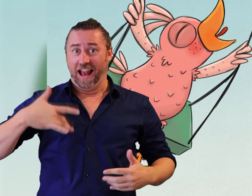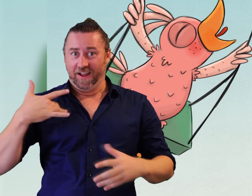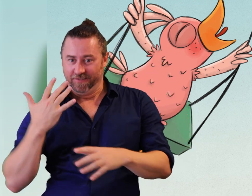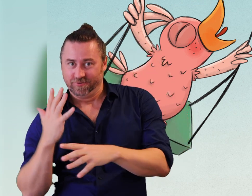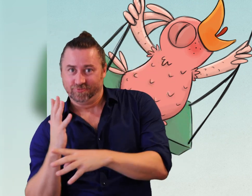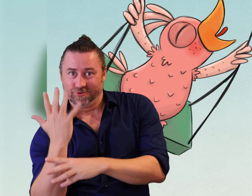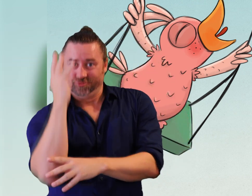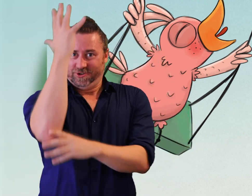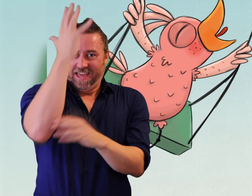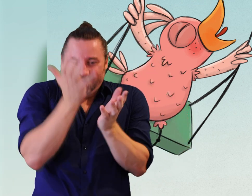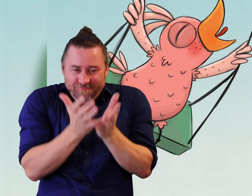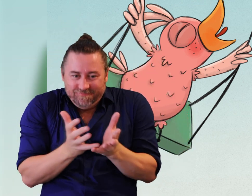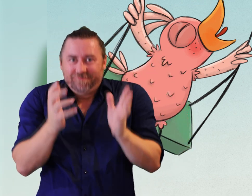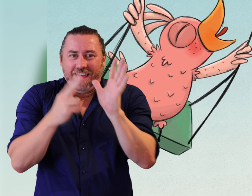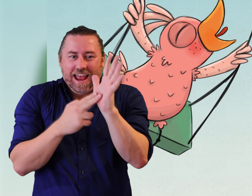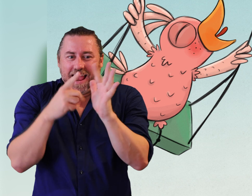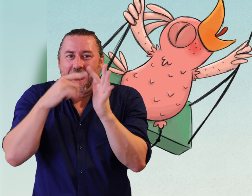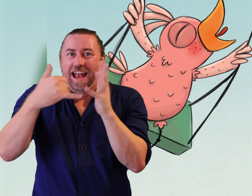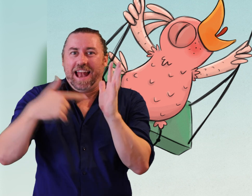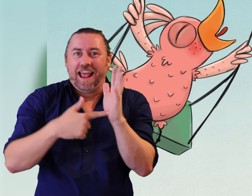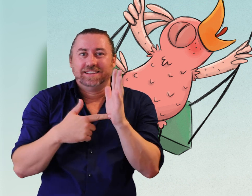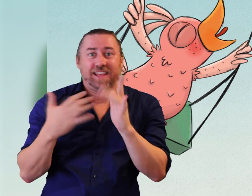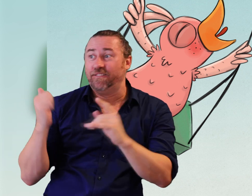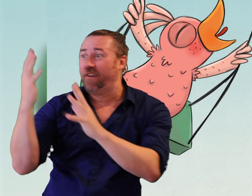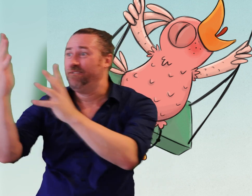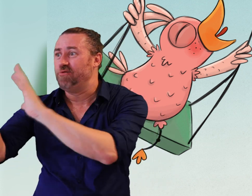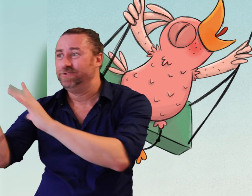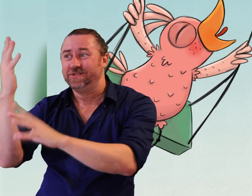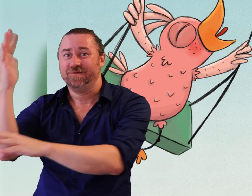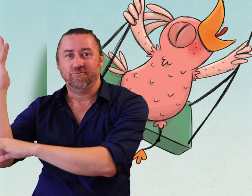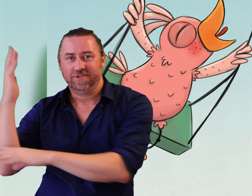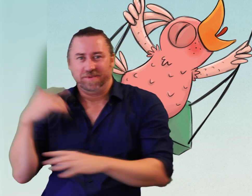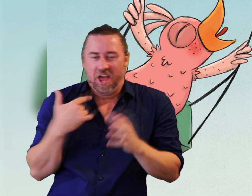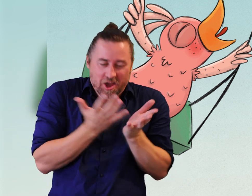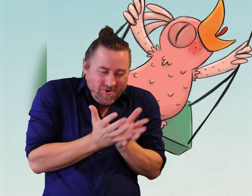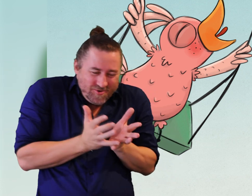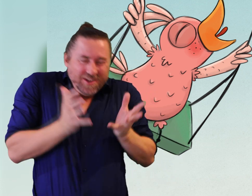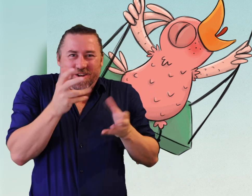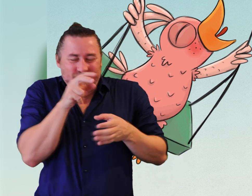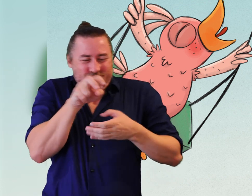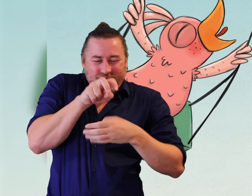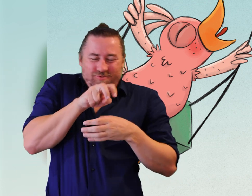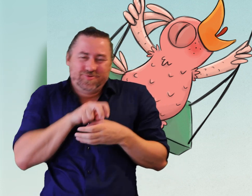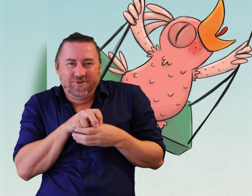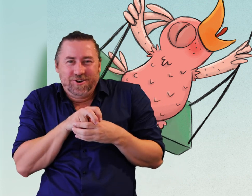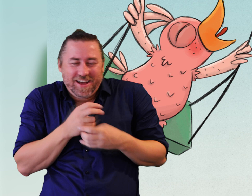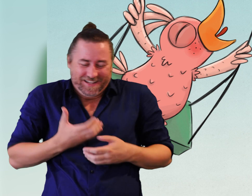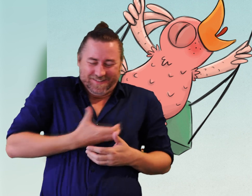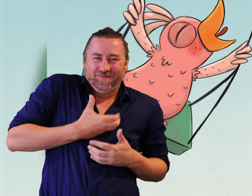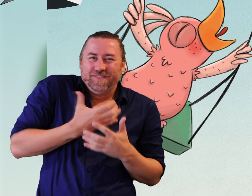in a tall tree near a forest. Birdie feels cosy and safe in her nest. Birdie